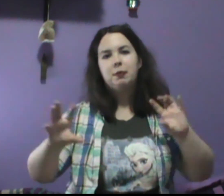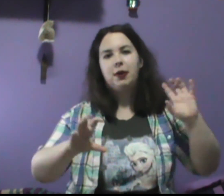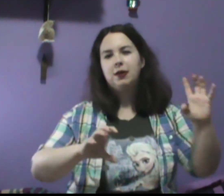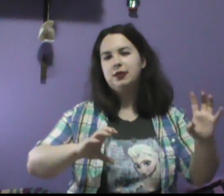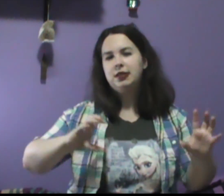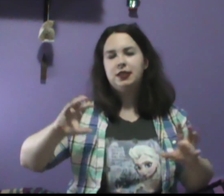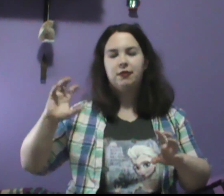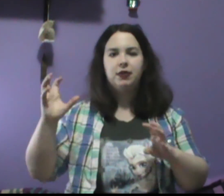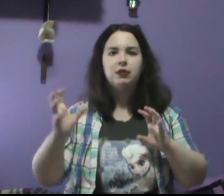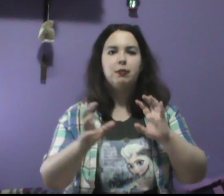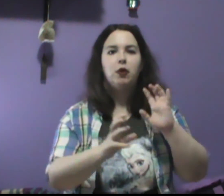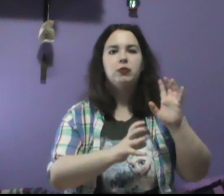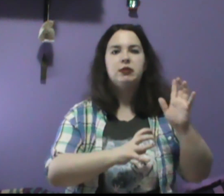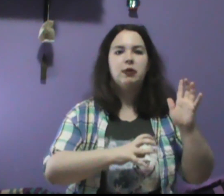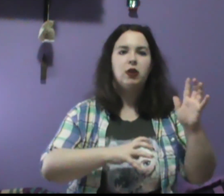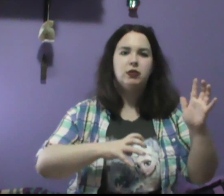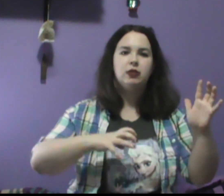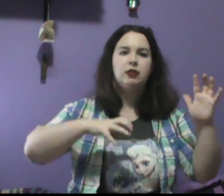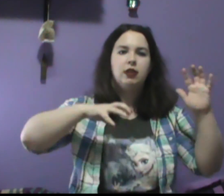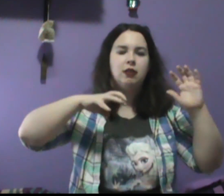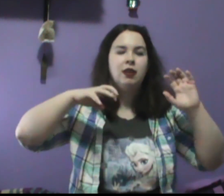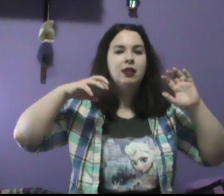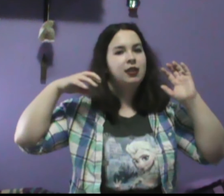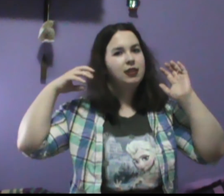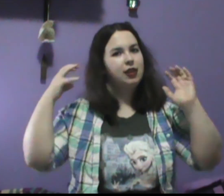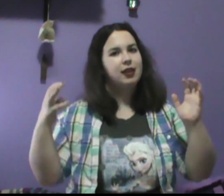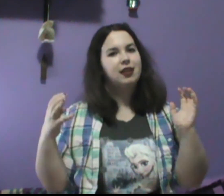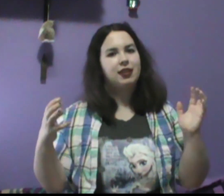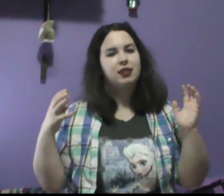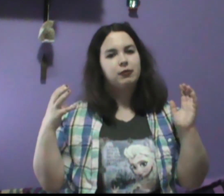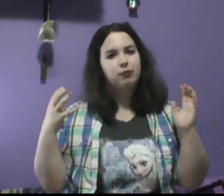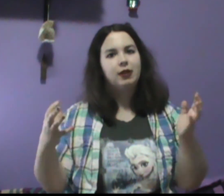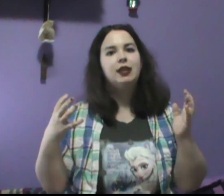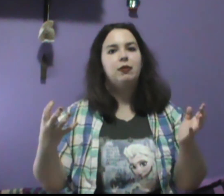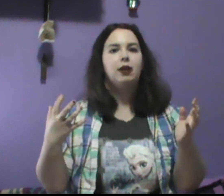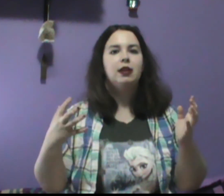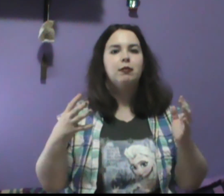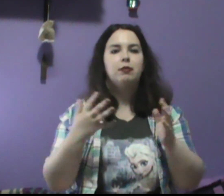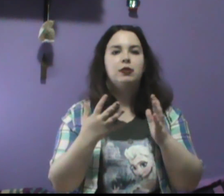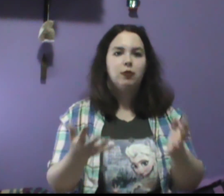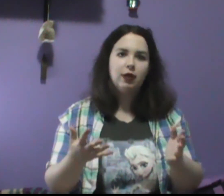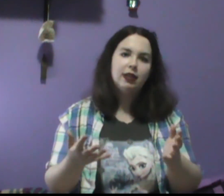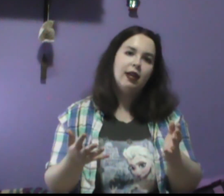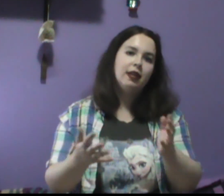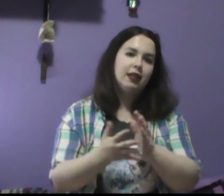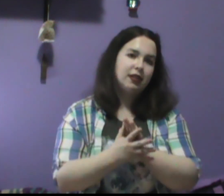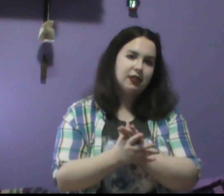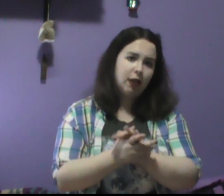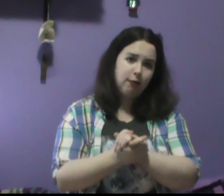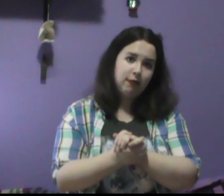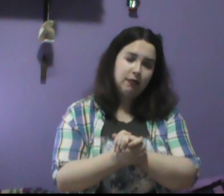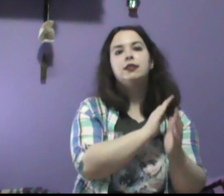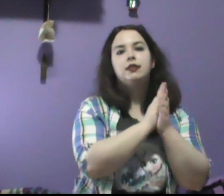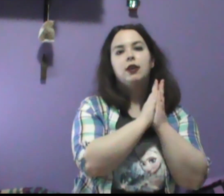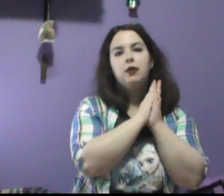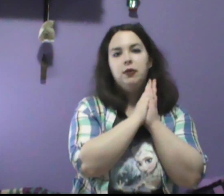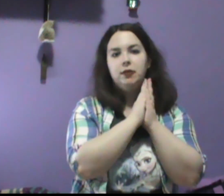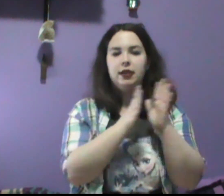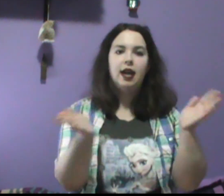parts and these confusing moments, but also still telling like this really great storyline in itself. So, yeah,